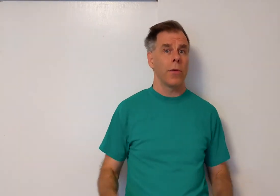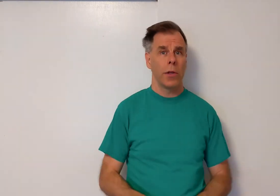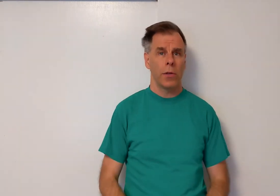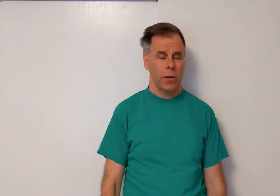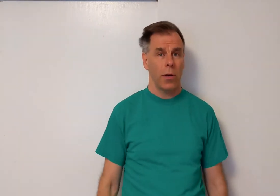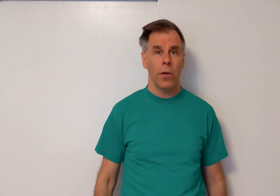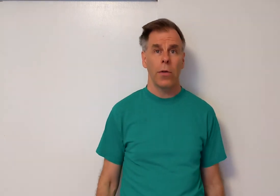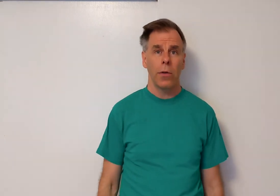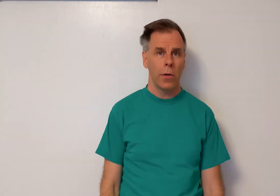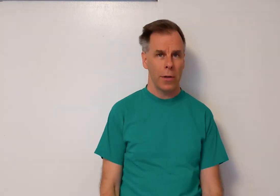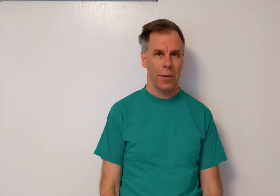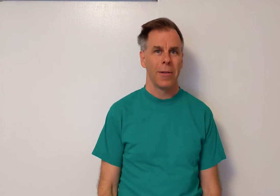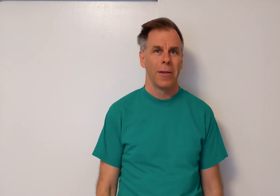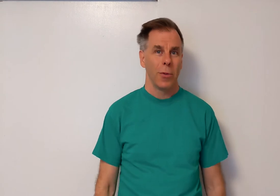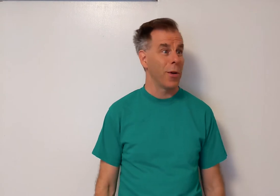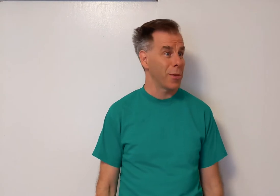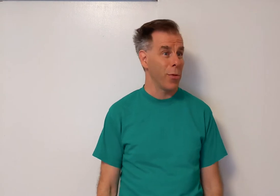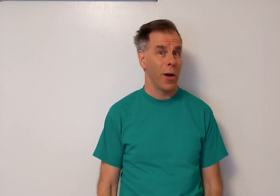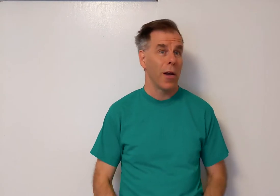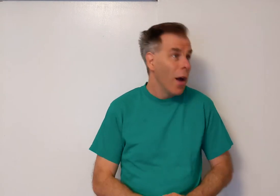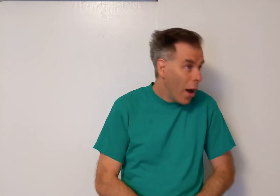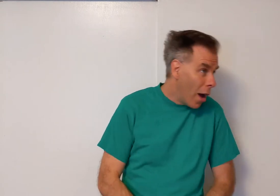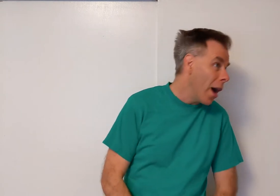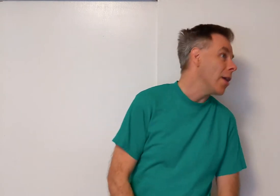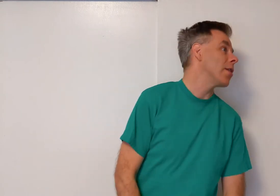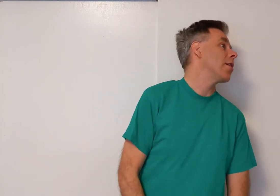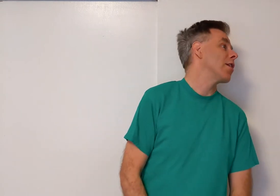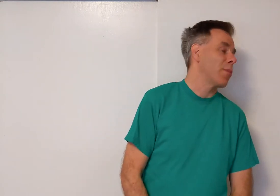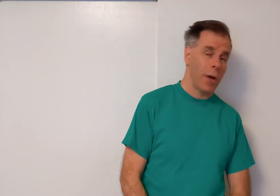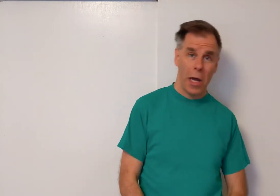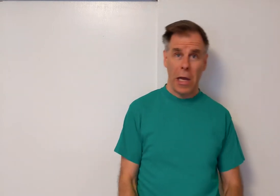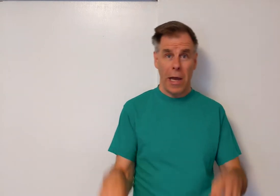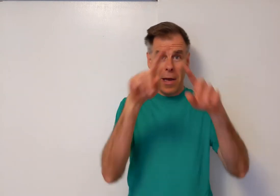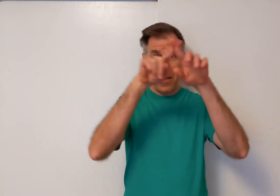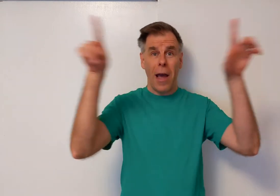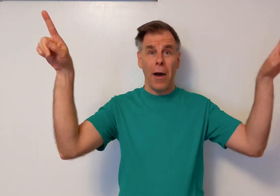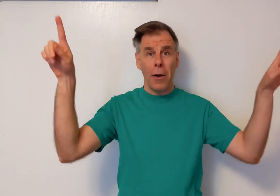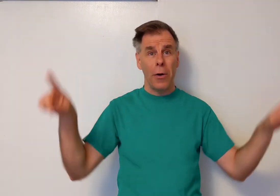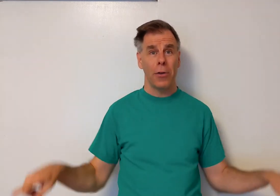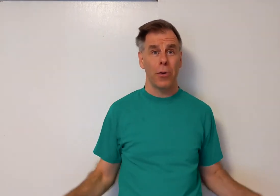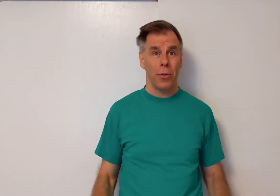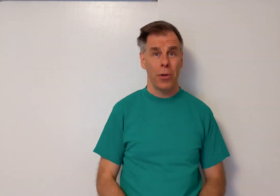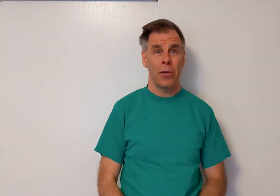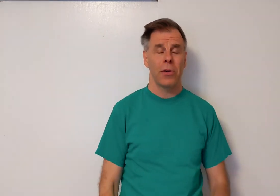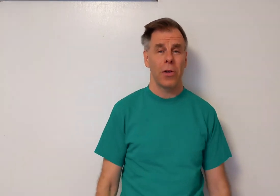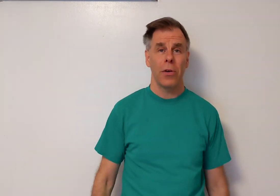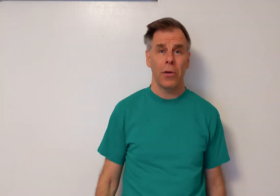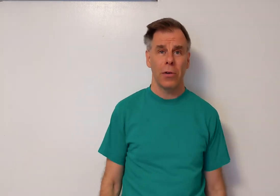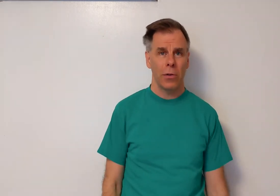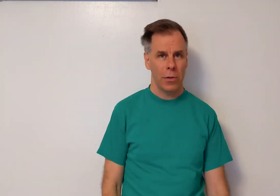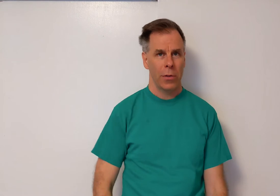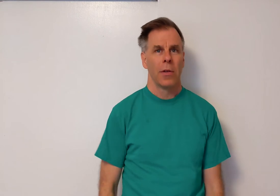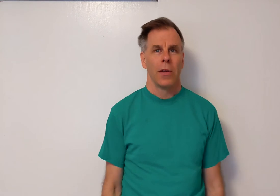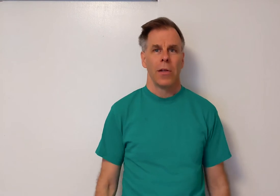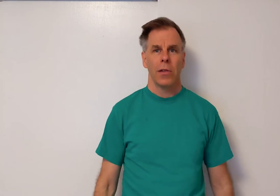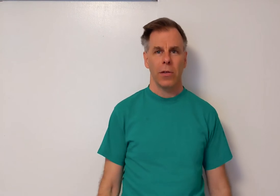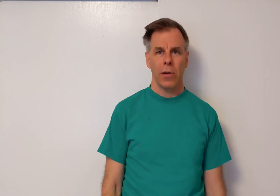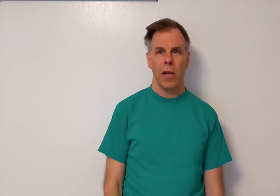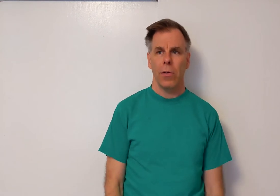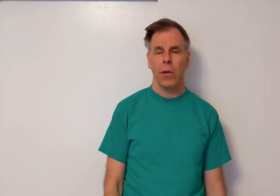window. Once more. I stick my head out the window. So now we're